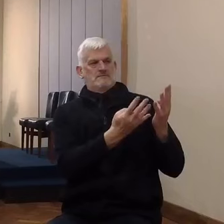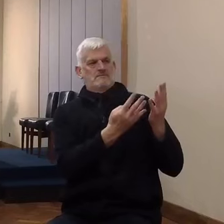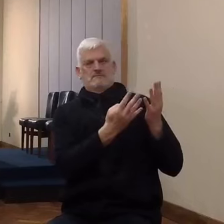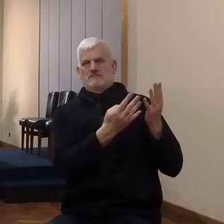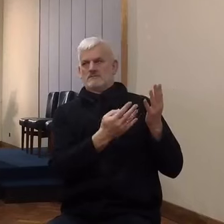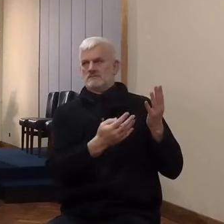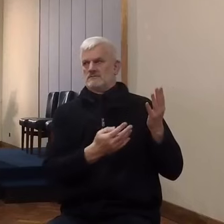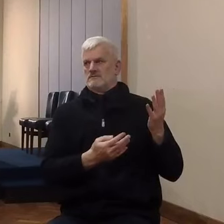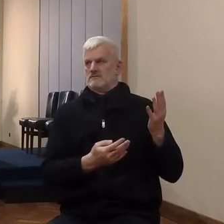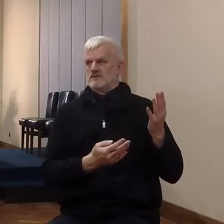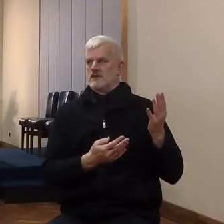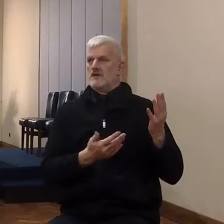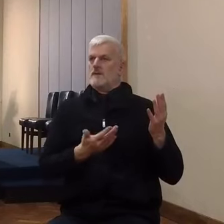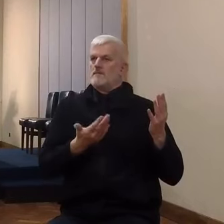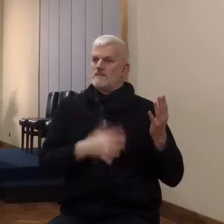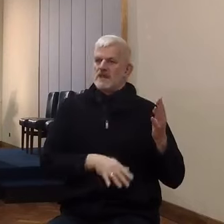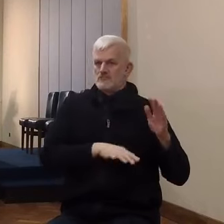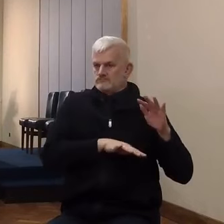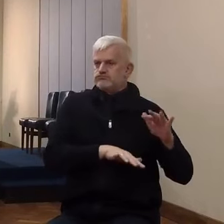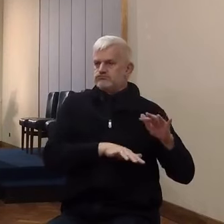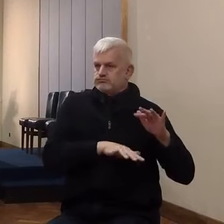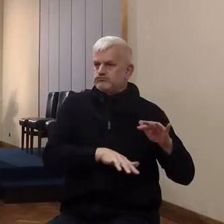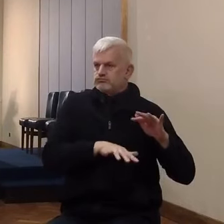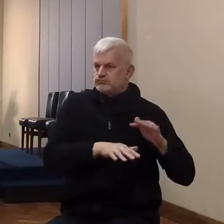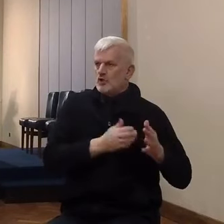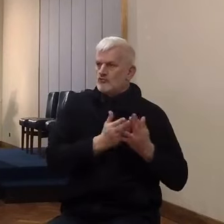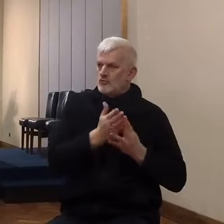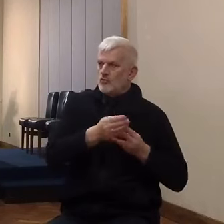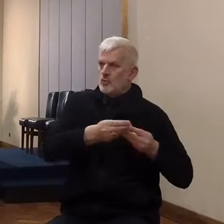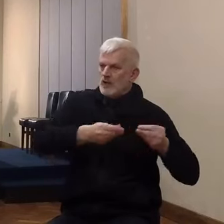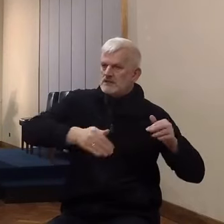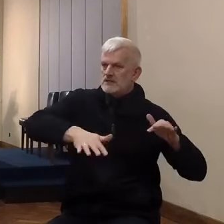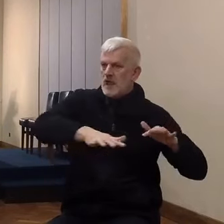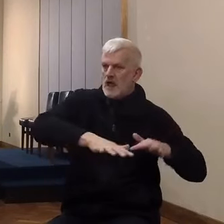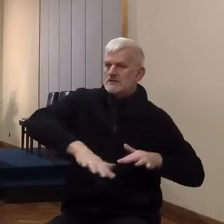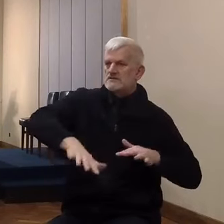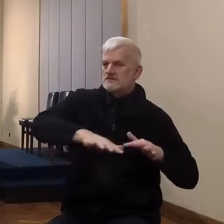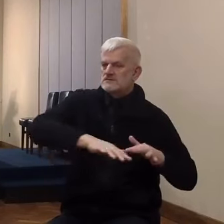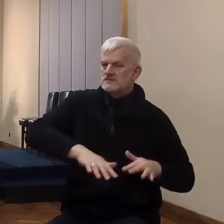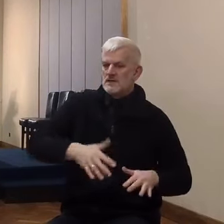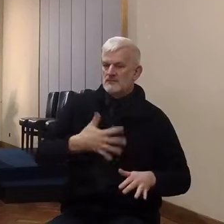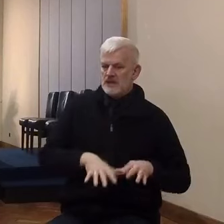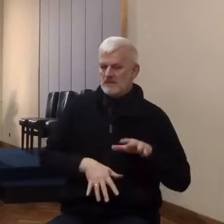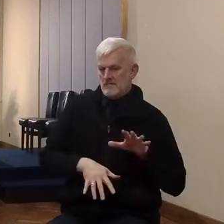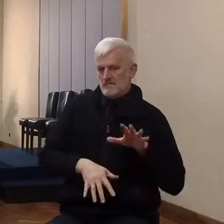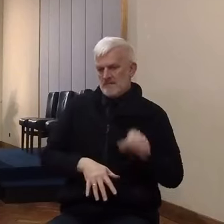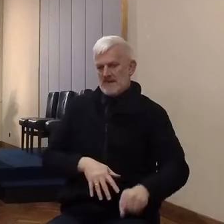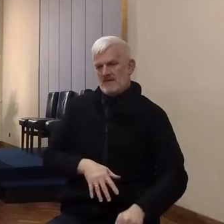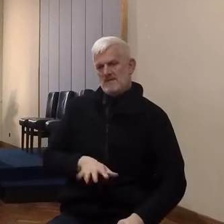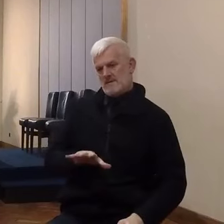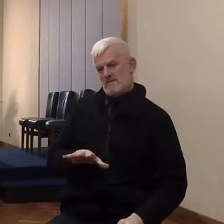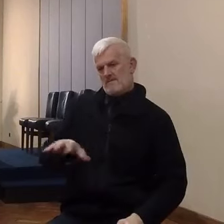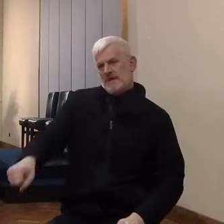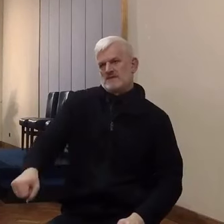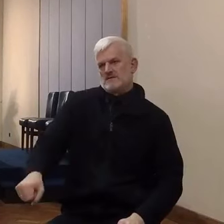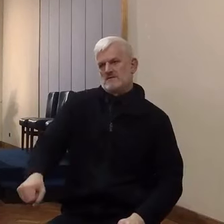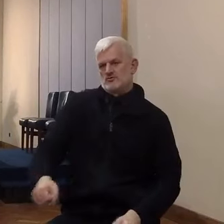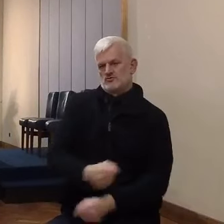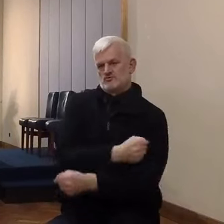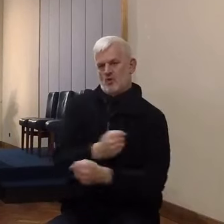wilderness wanderings. And they've had two great victims in battle. So now's the time to worry.